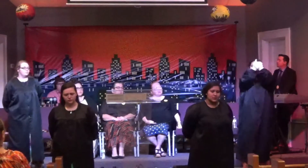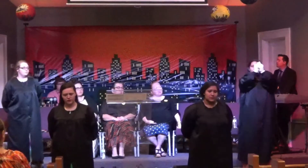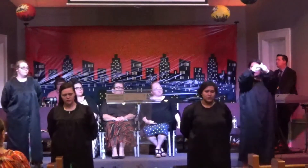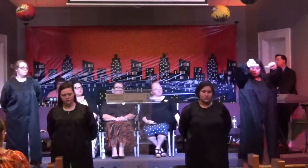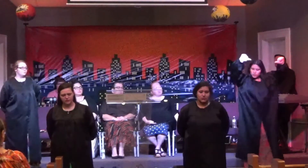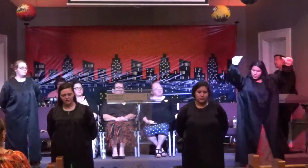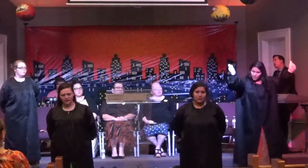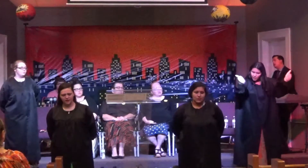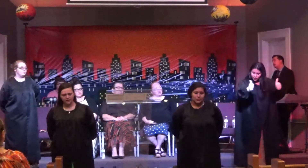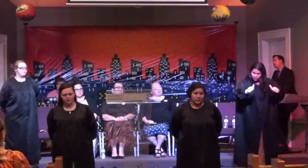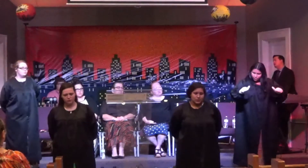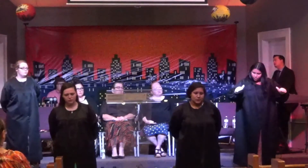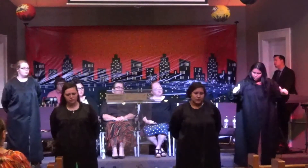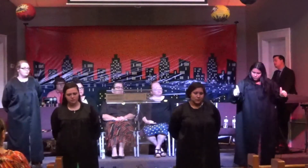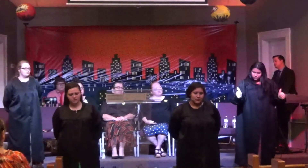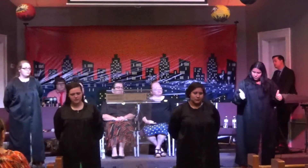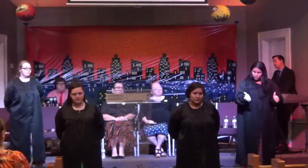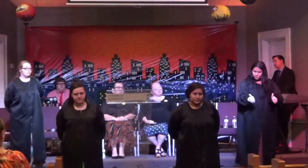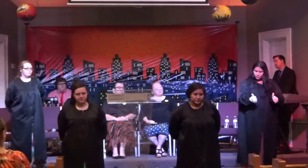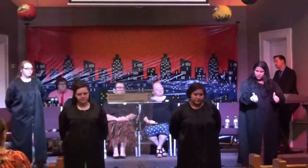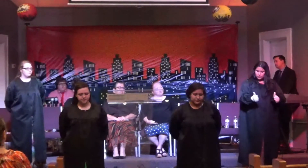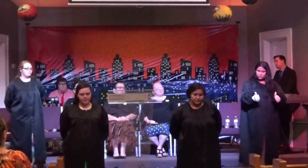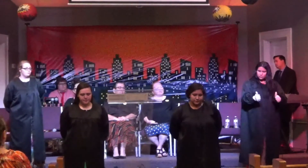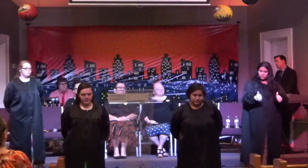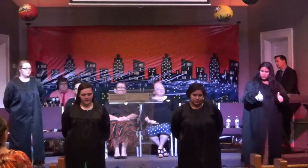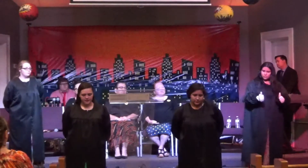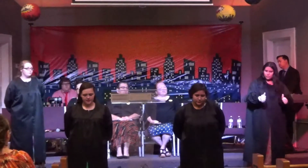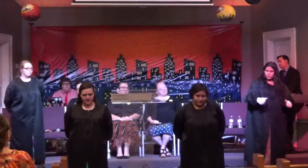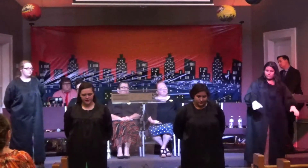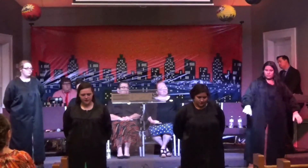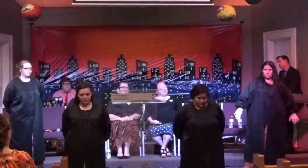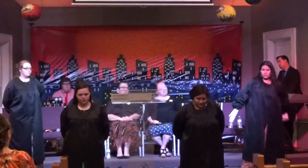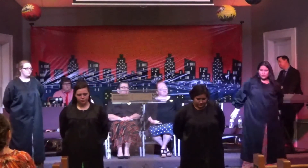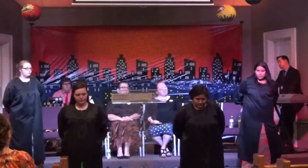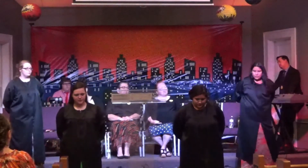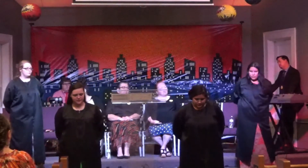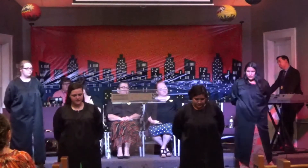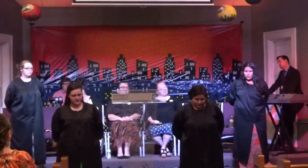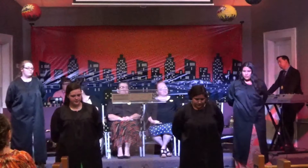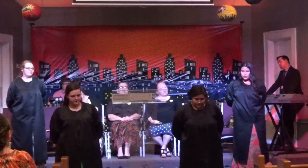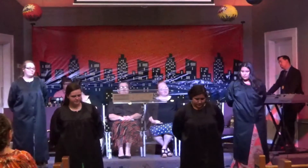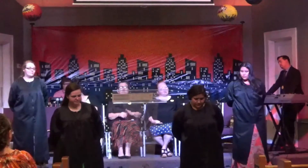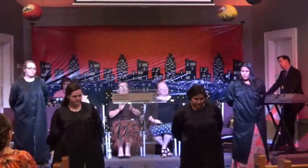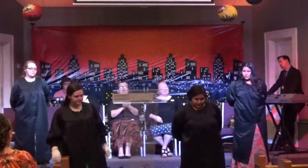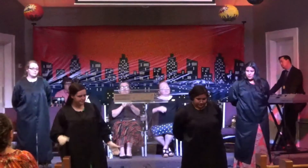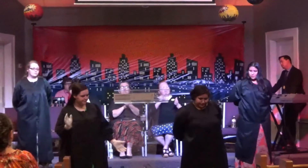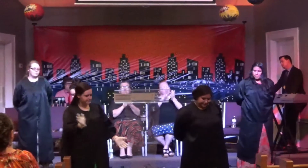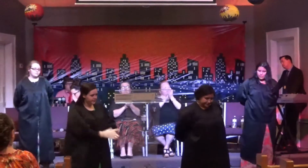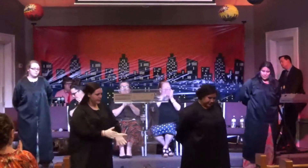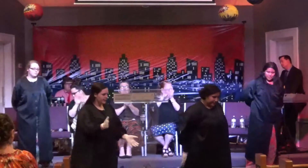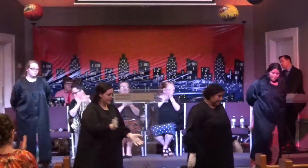cross the idols Yeah, it's louder it's you, yeah